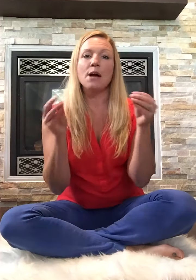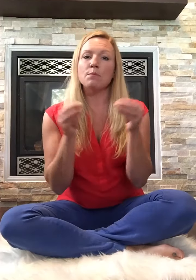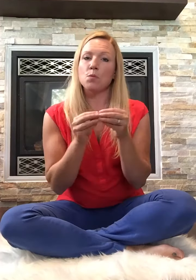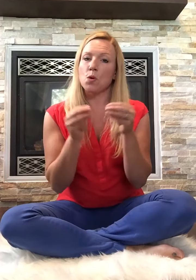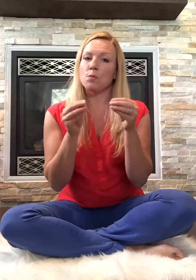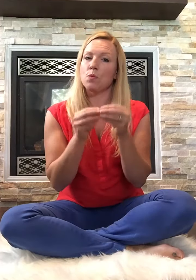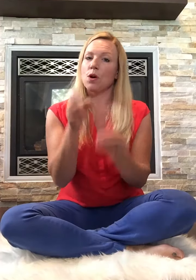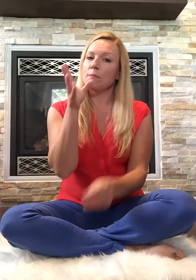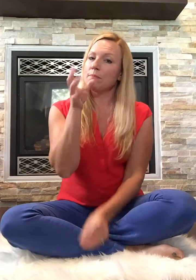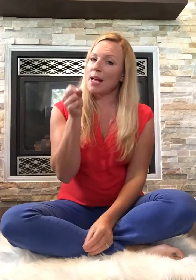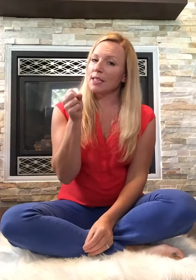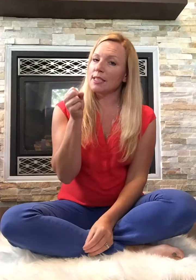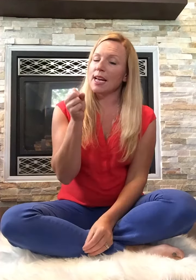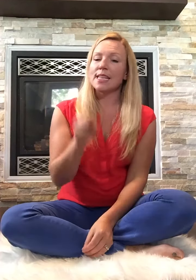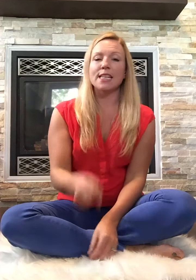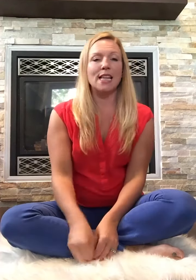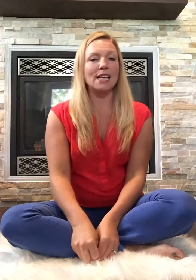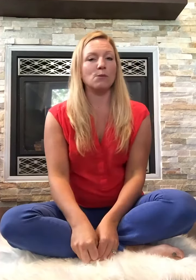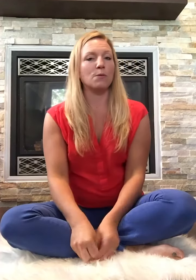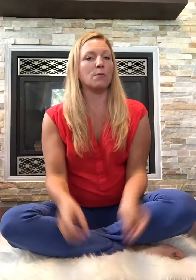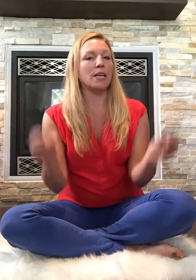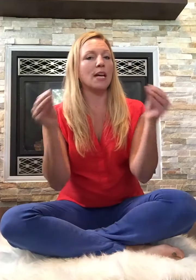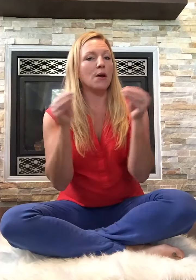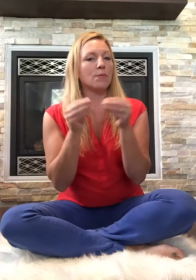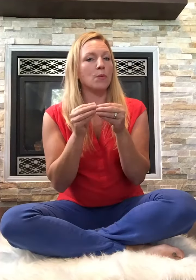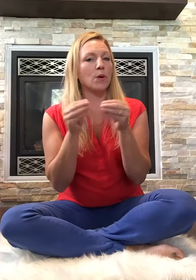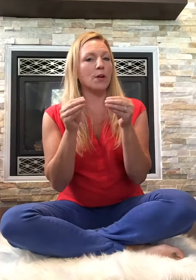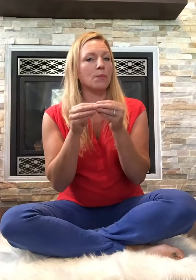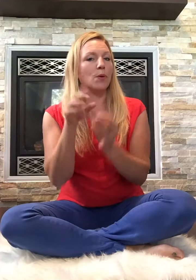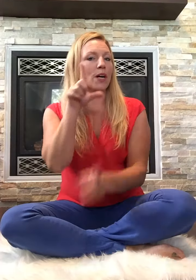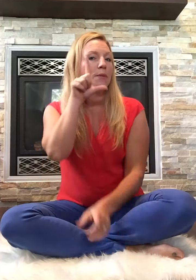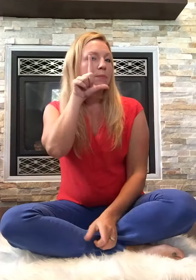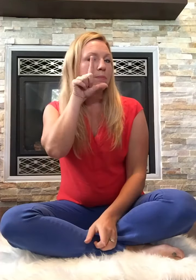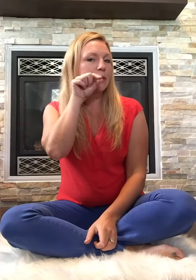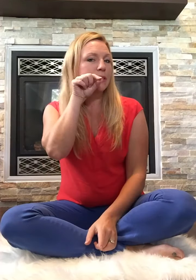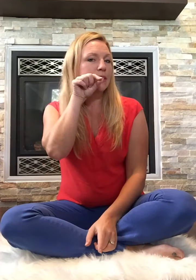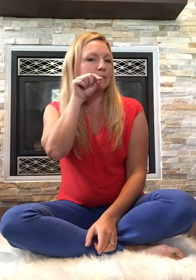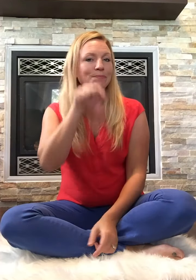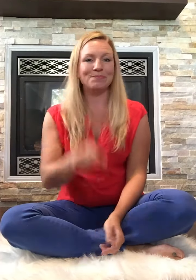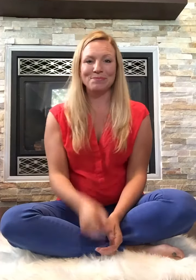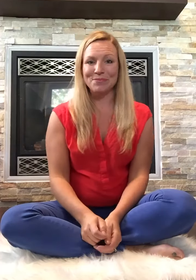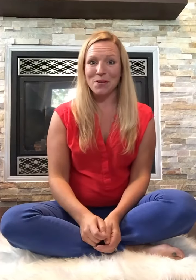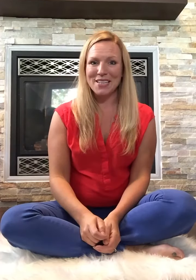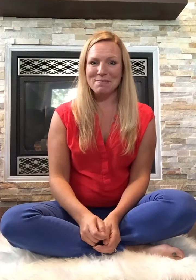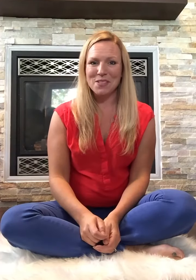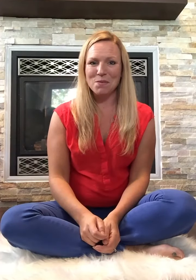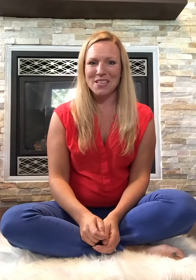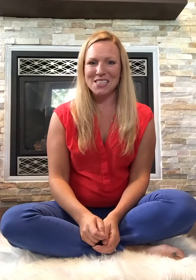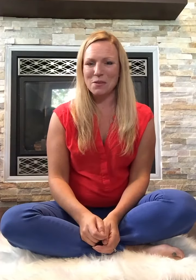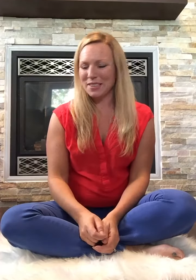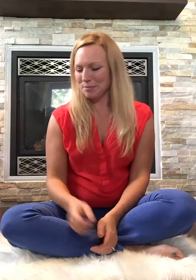more more milk and then the last one will be more more birds. All right, so let's do it.